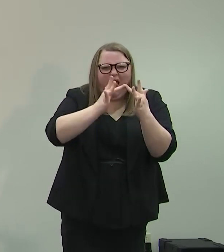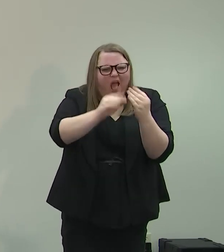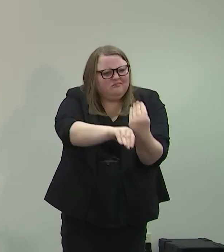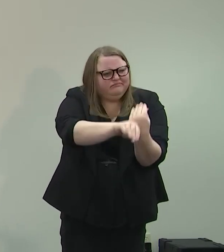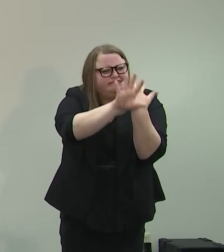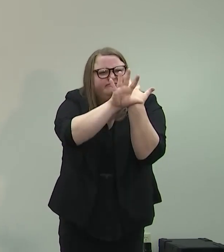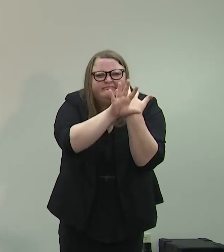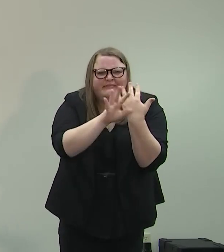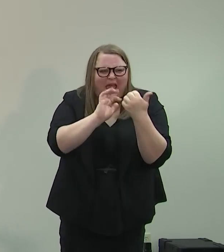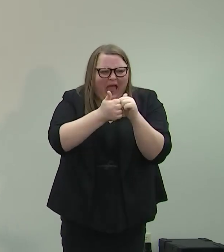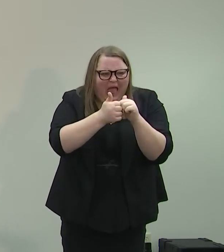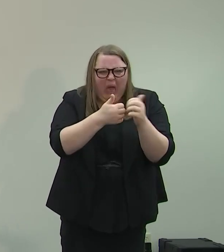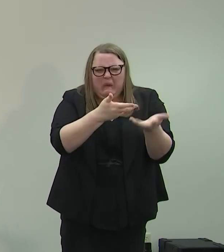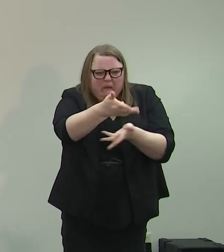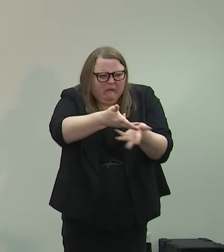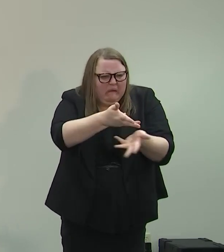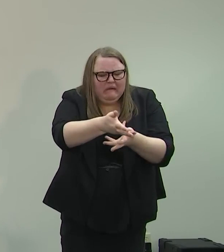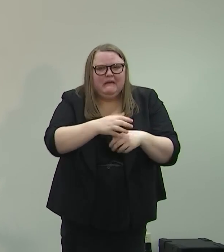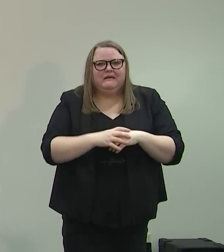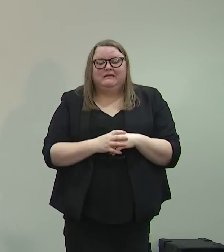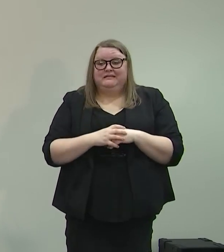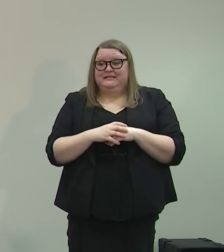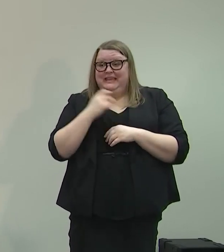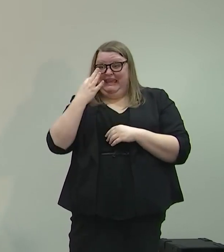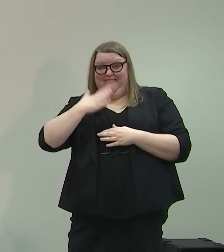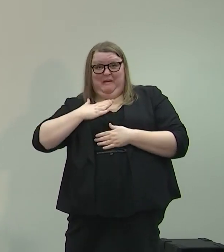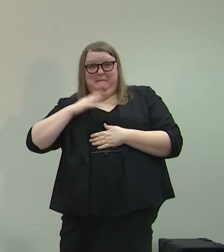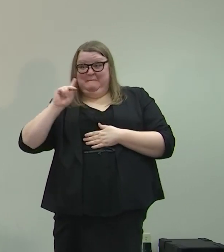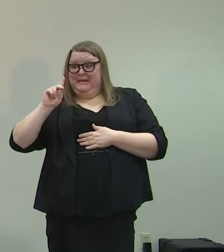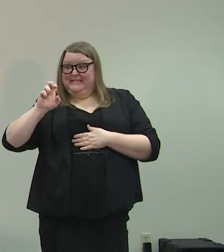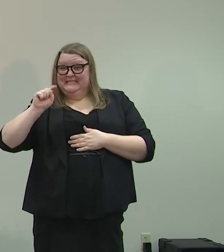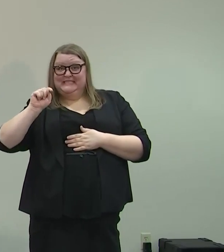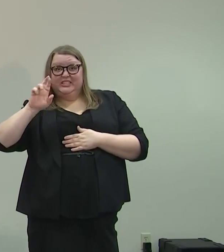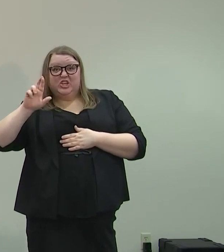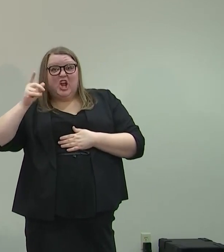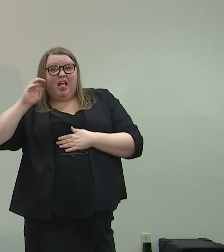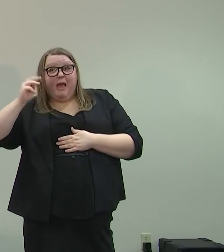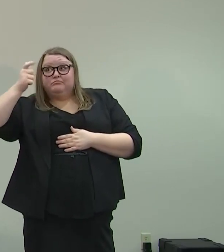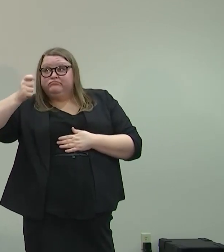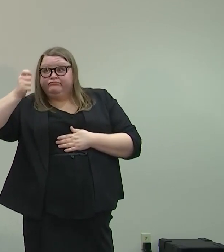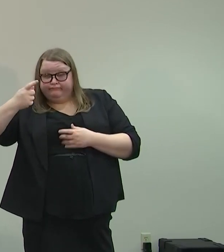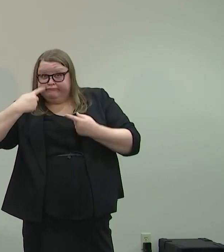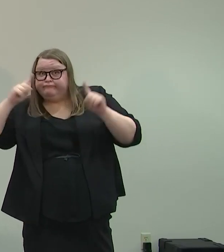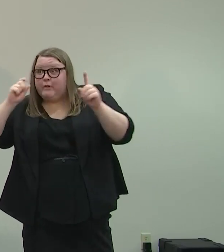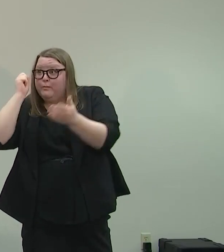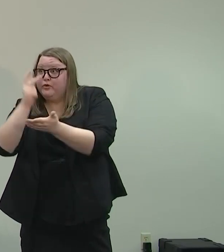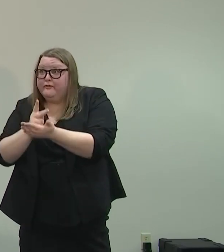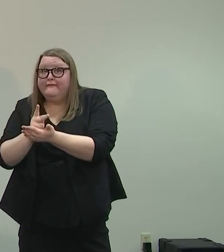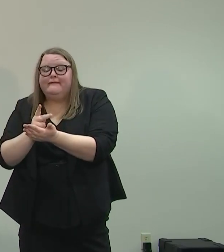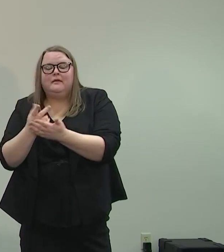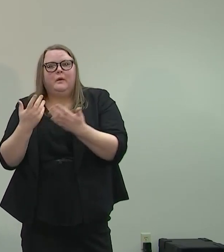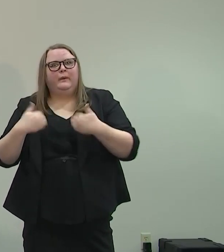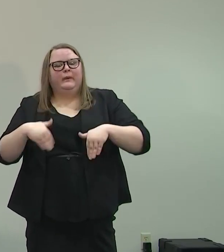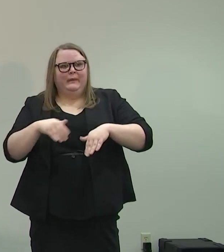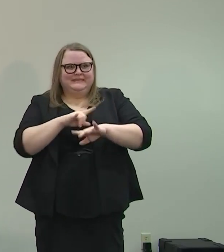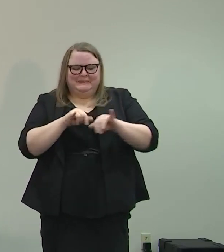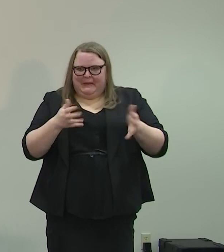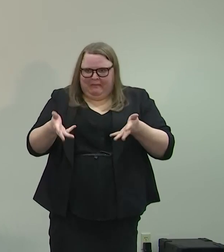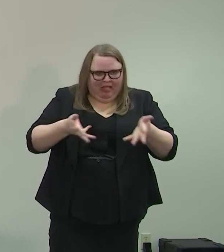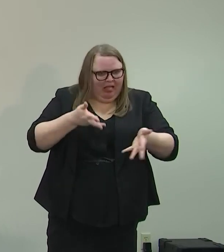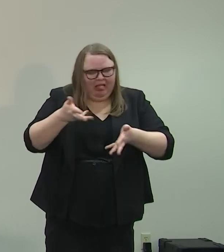Zoom class at school and figure out if your claim went through a deeter at the same time. I know how difficult that can be.